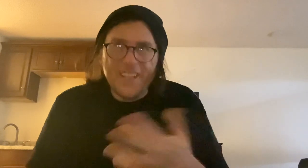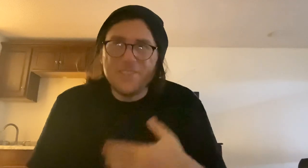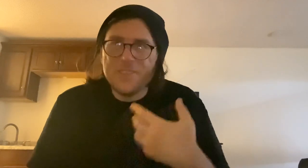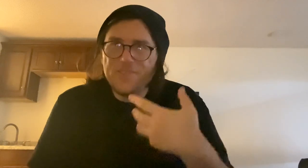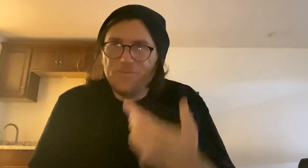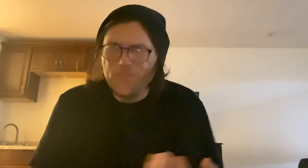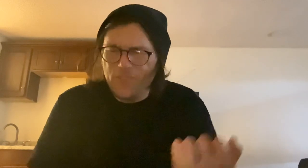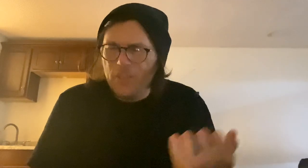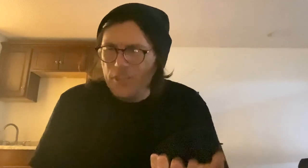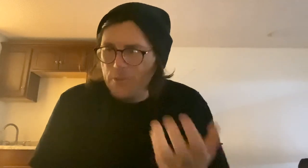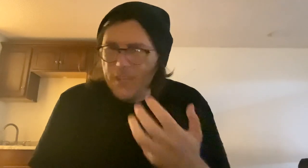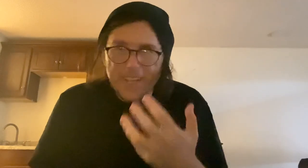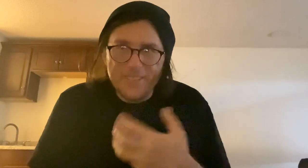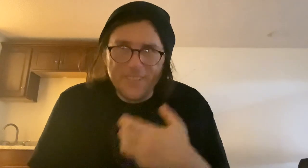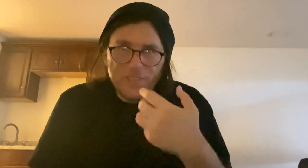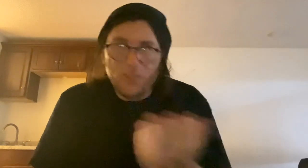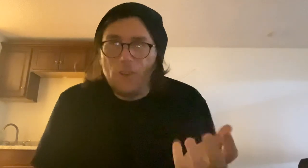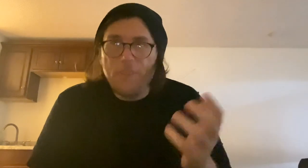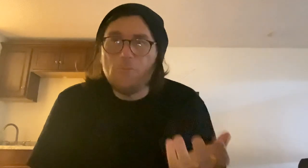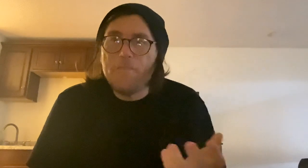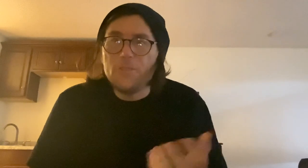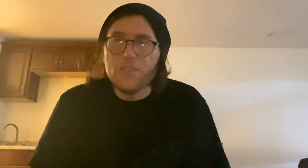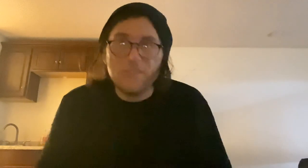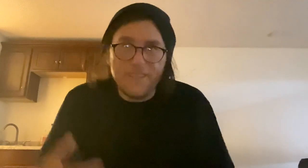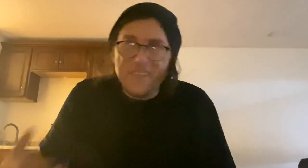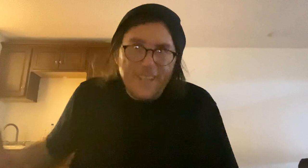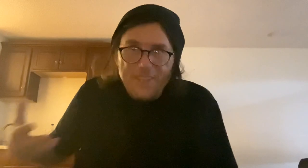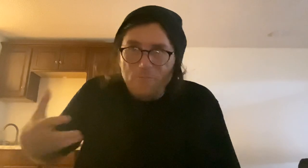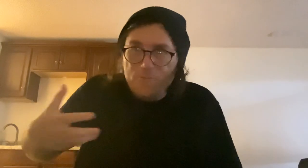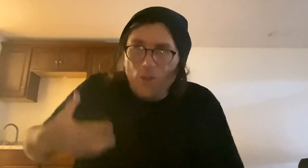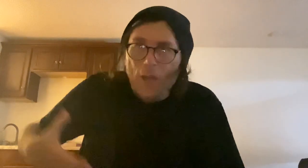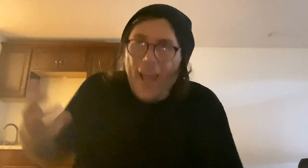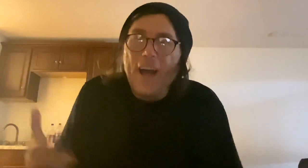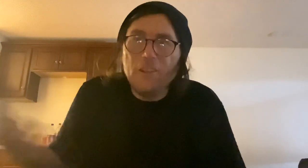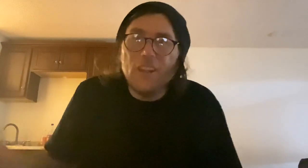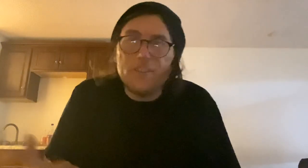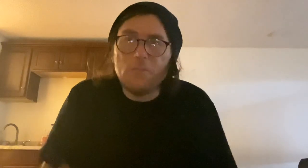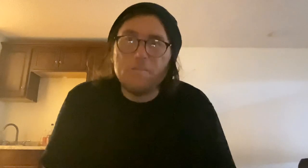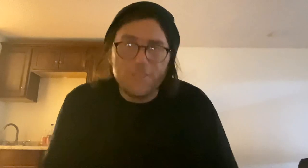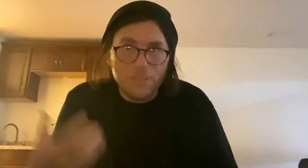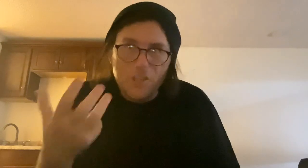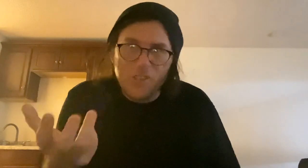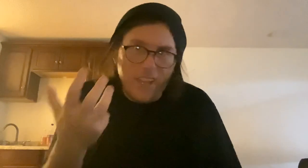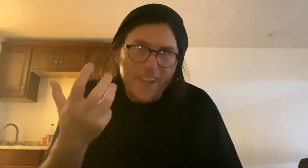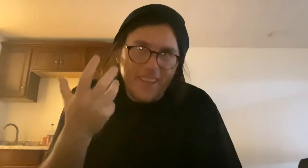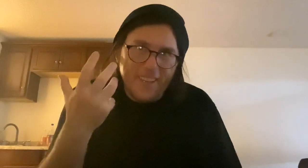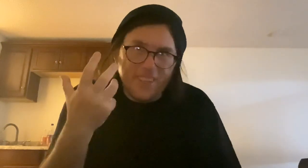is, you can use it as, to create references. Let's say you don't have a lot of references, especially like the